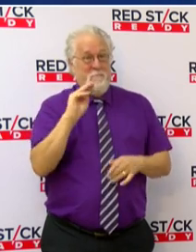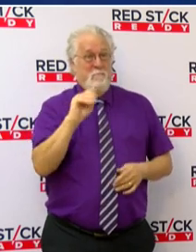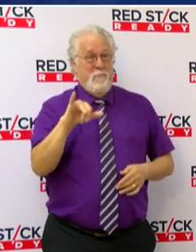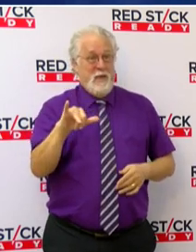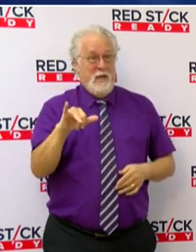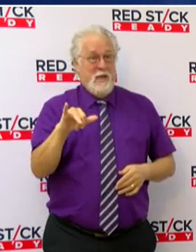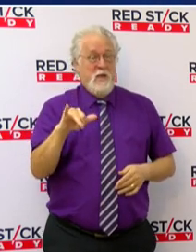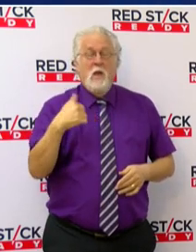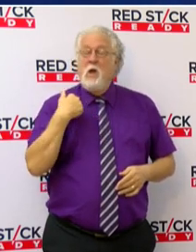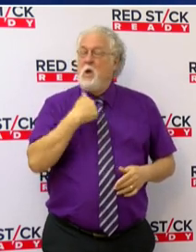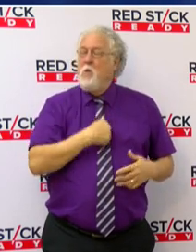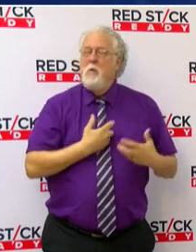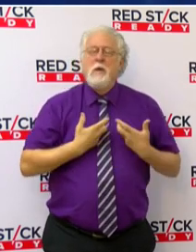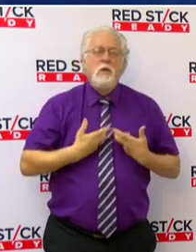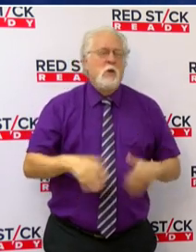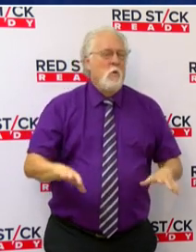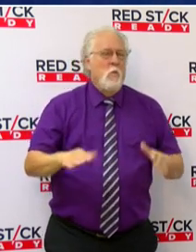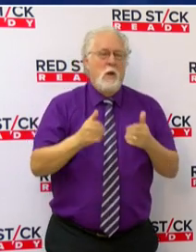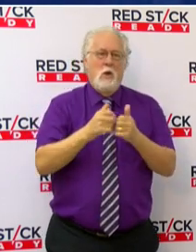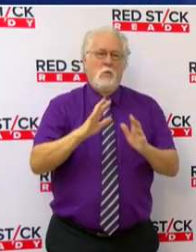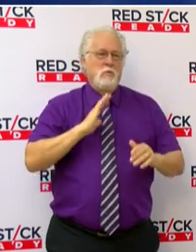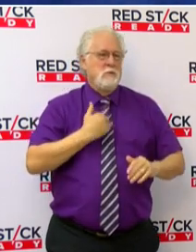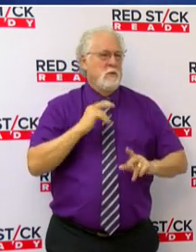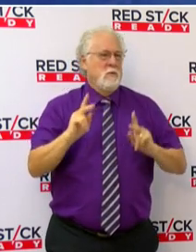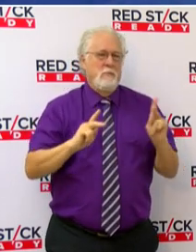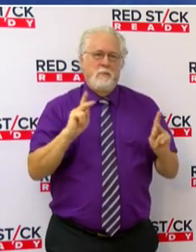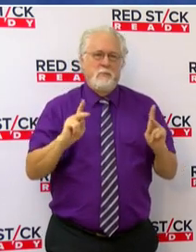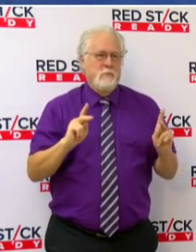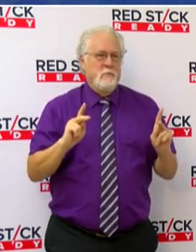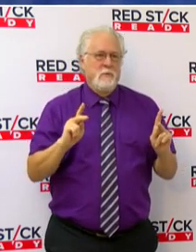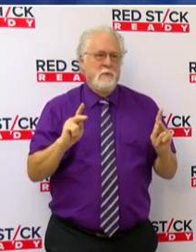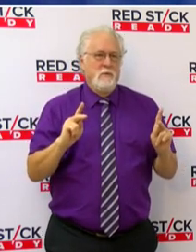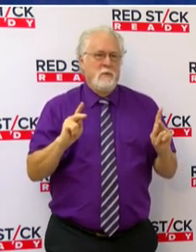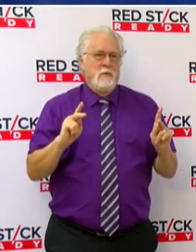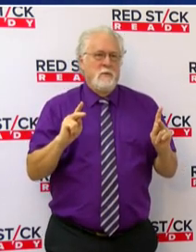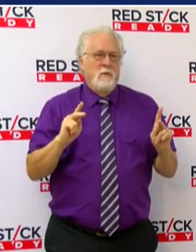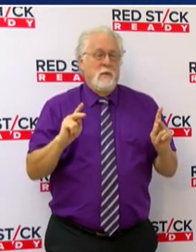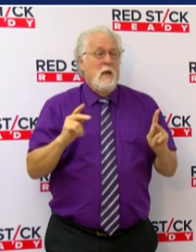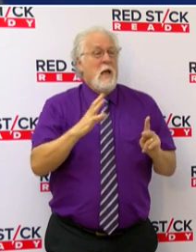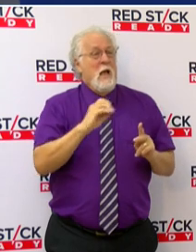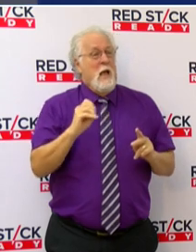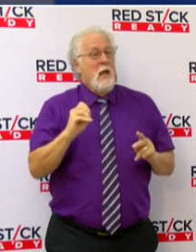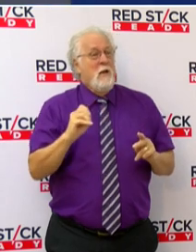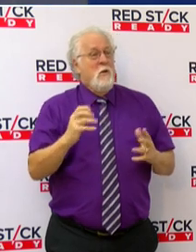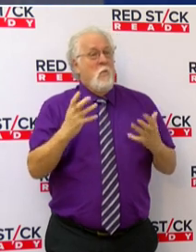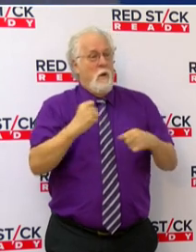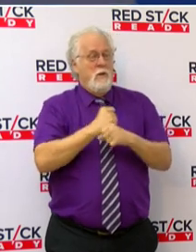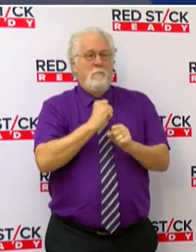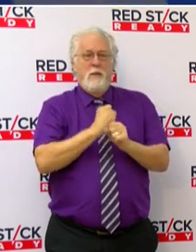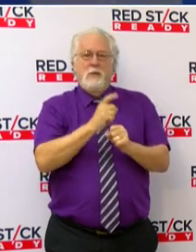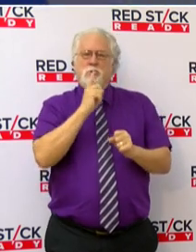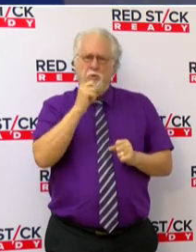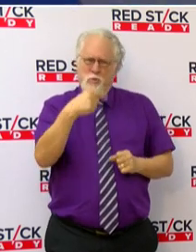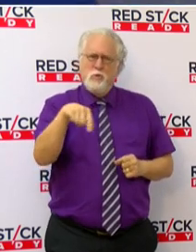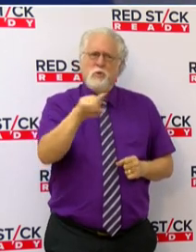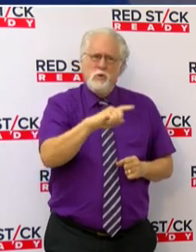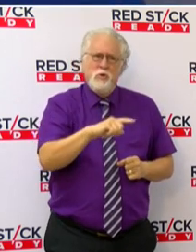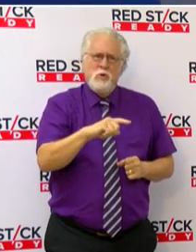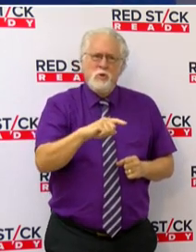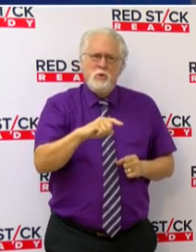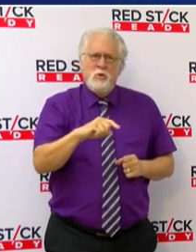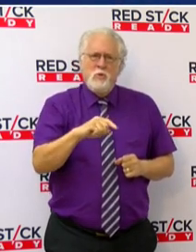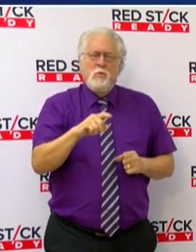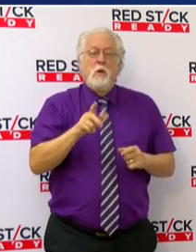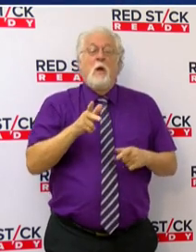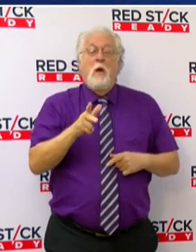We don't want to lose any of our residents, and we want to make sure that you turn